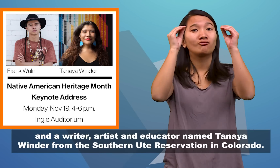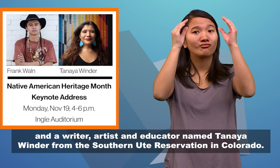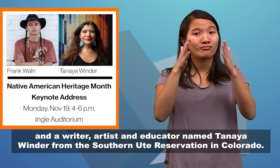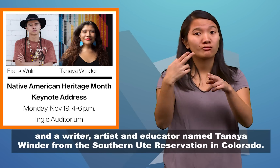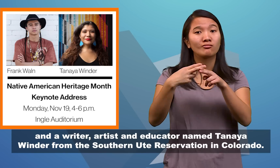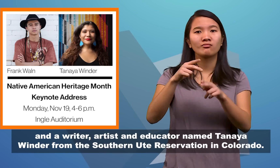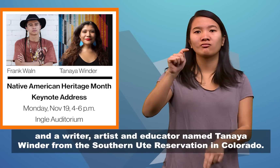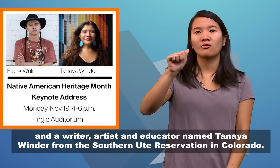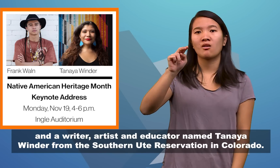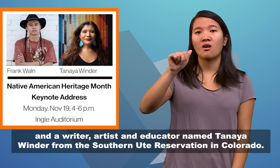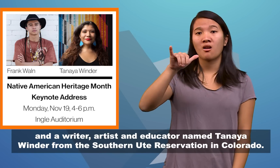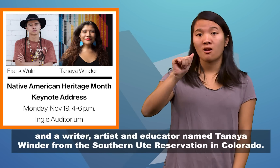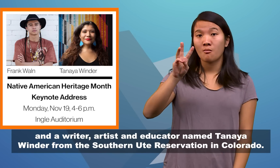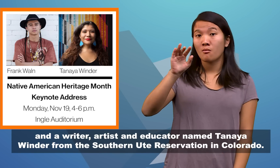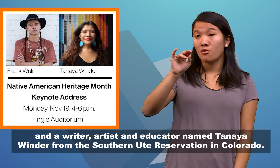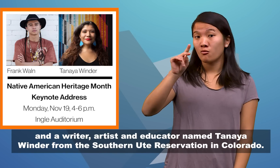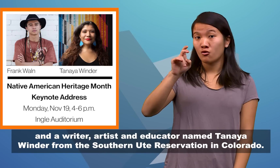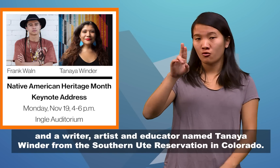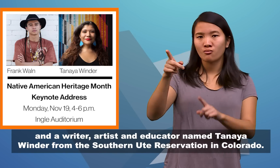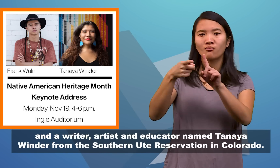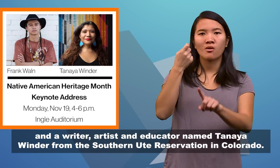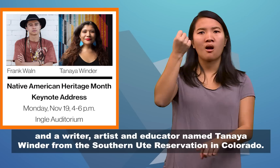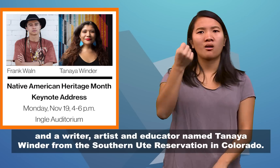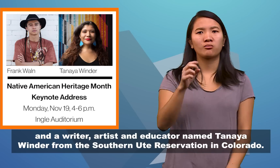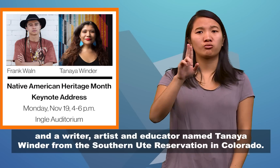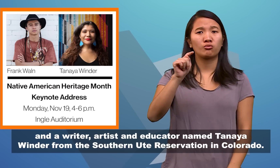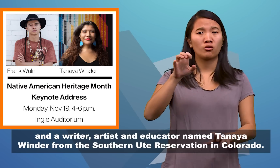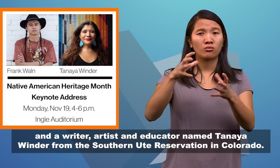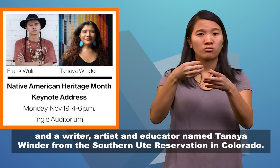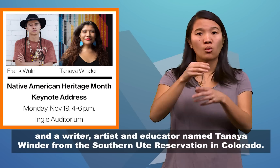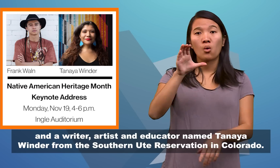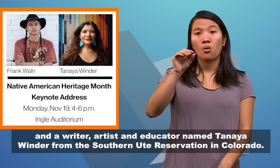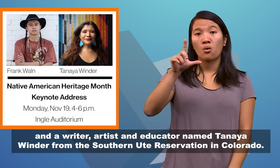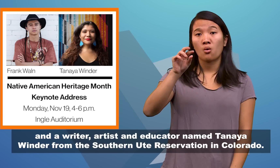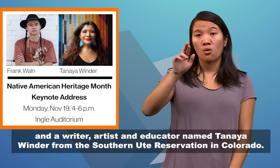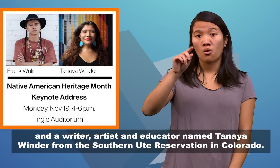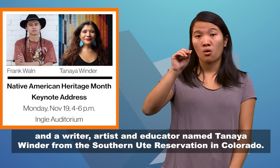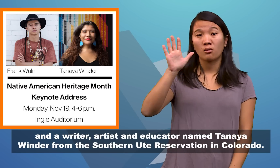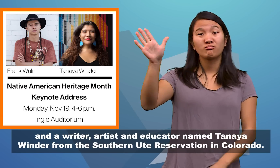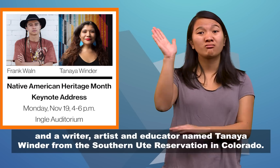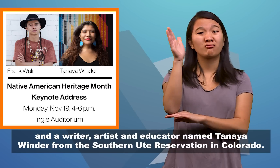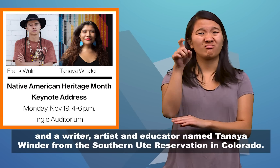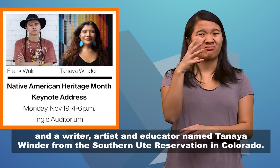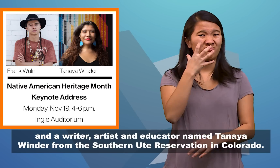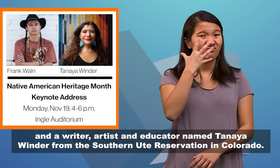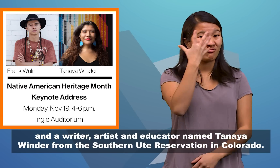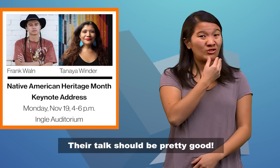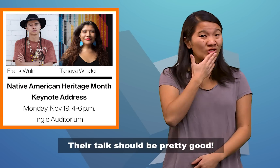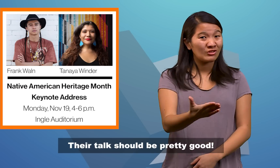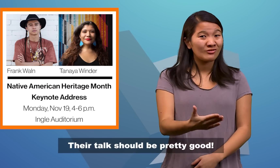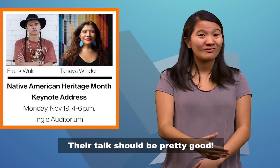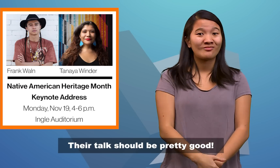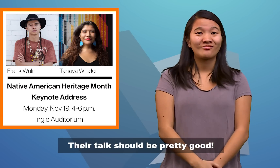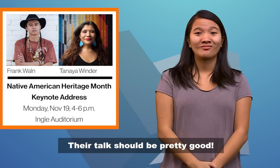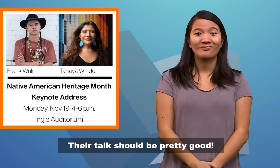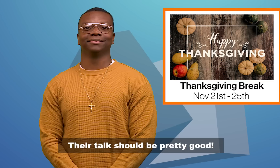artist, and educator named Tenea Winder from the Southern Oot Reservation in Colorado. Their talk should be pretty good.